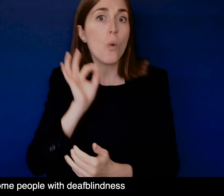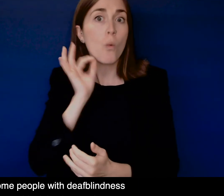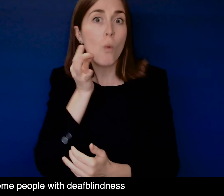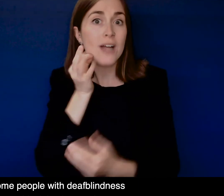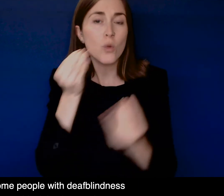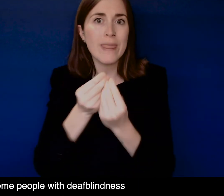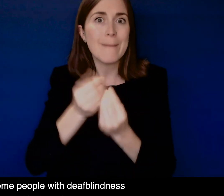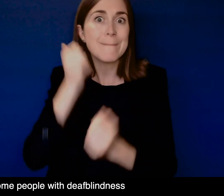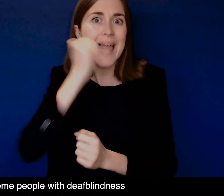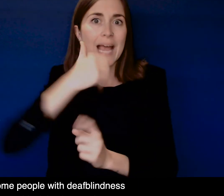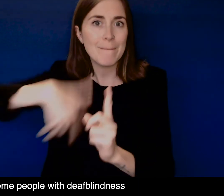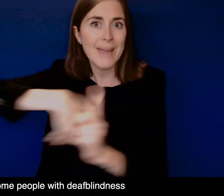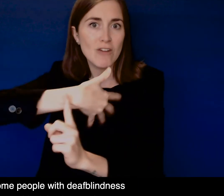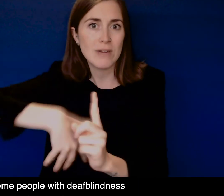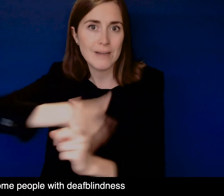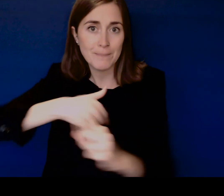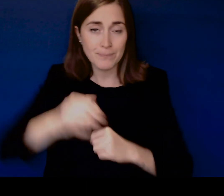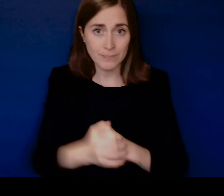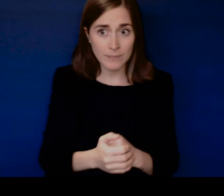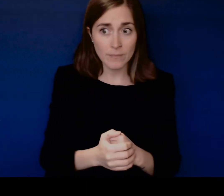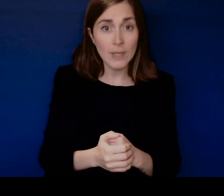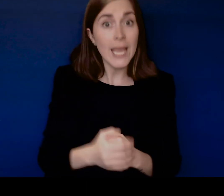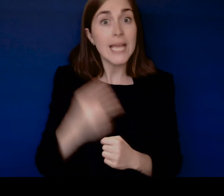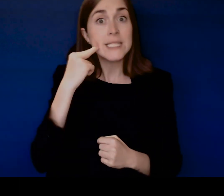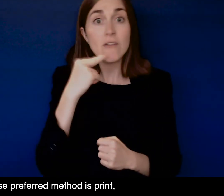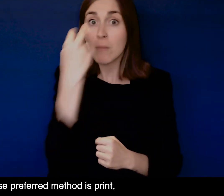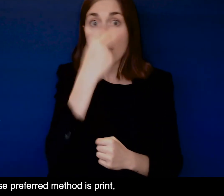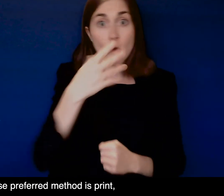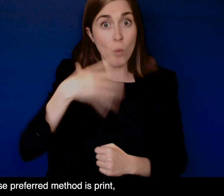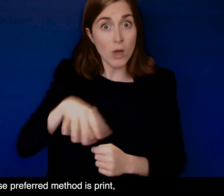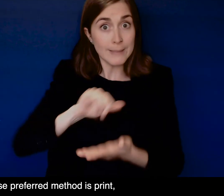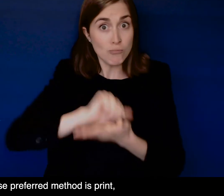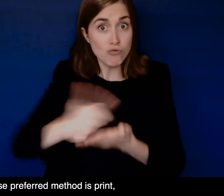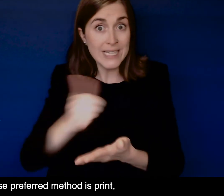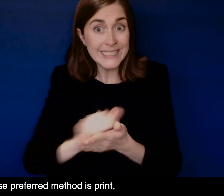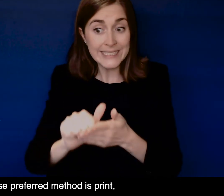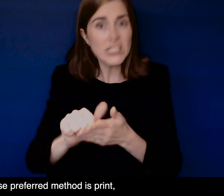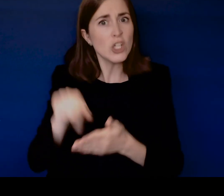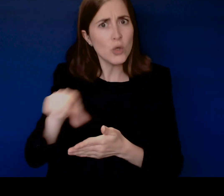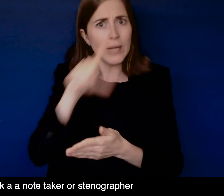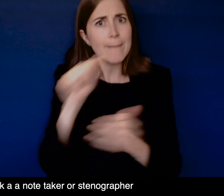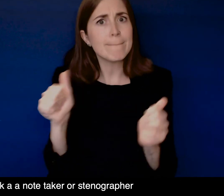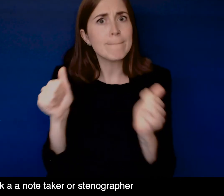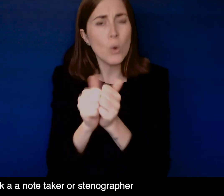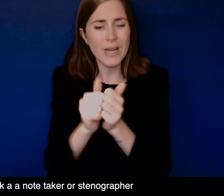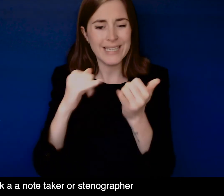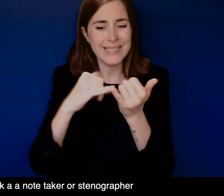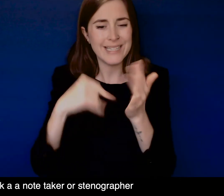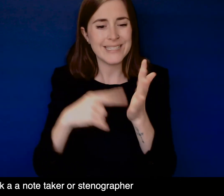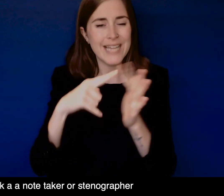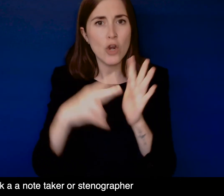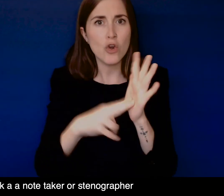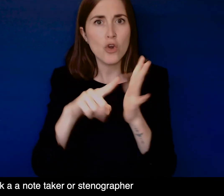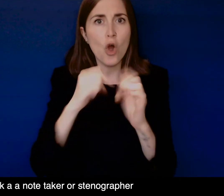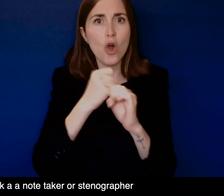deafblindness prefer white to on a black background For people whose preferred method is print It is important to book a